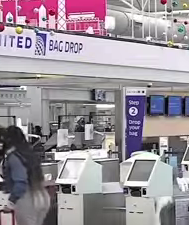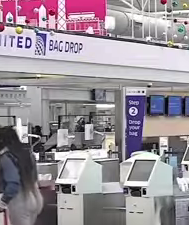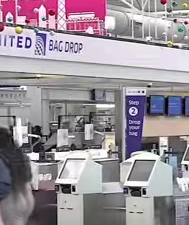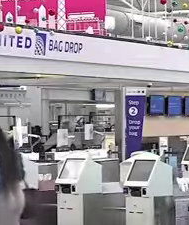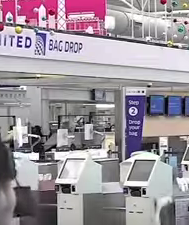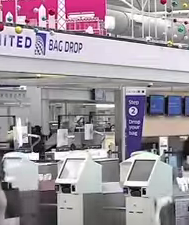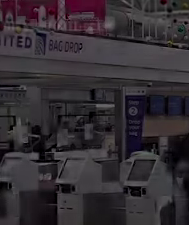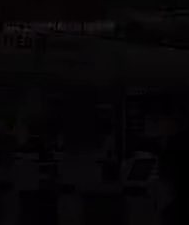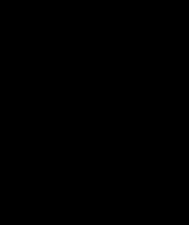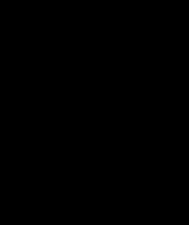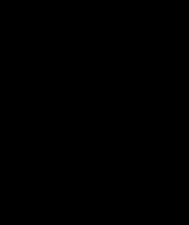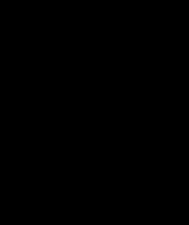Thank you. Thank you.